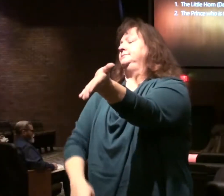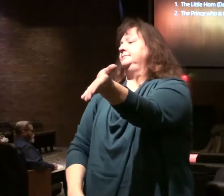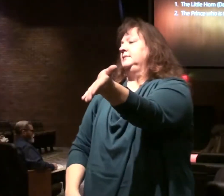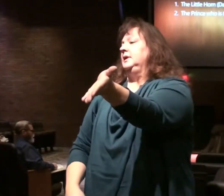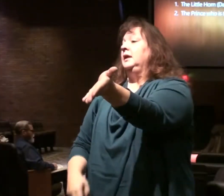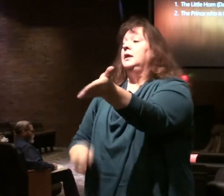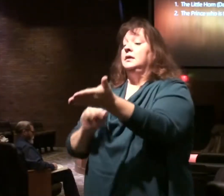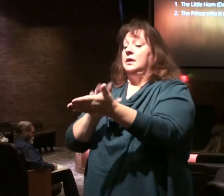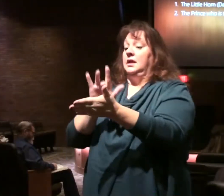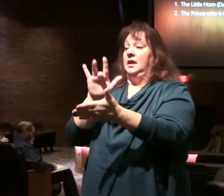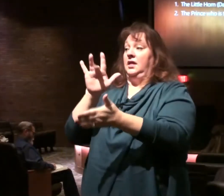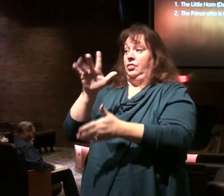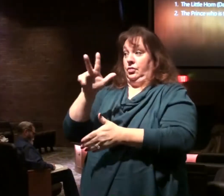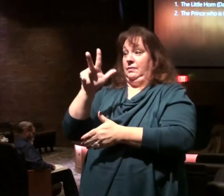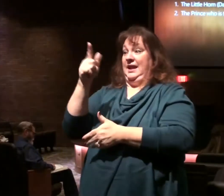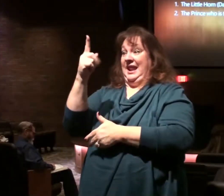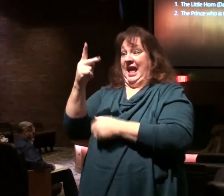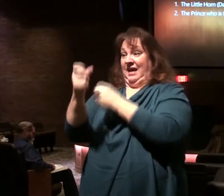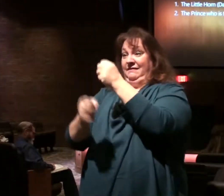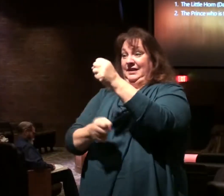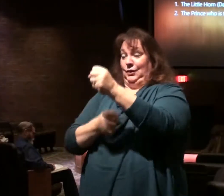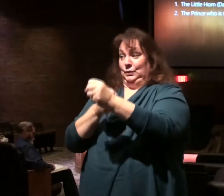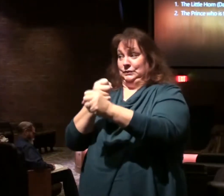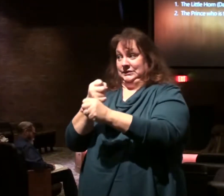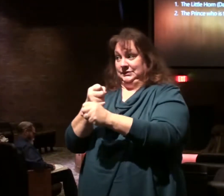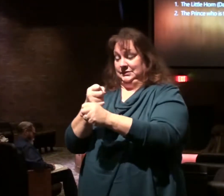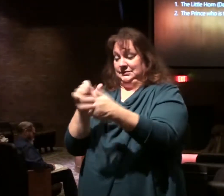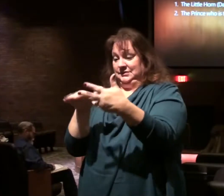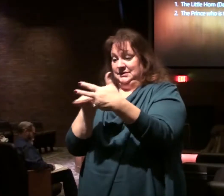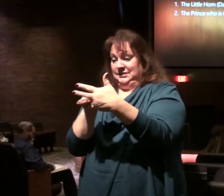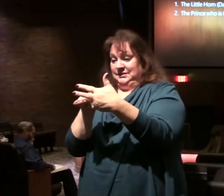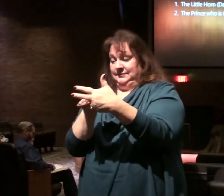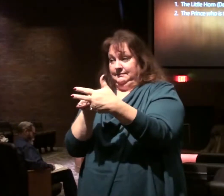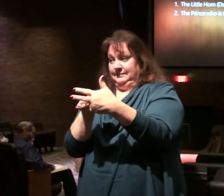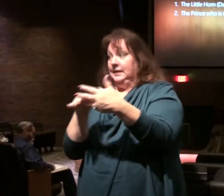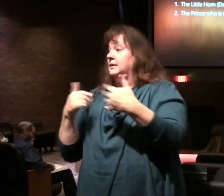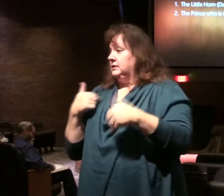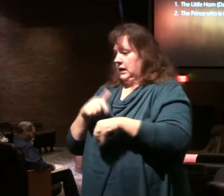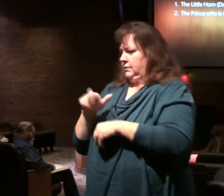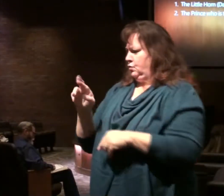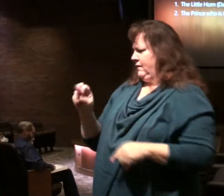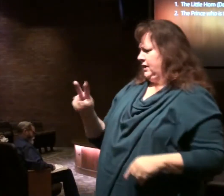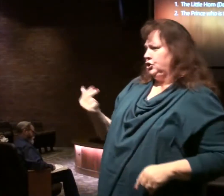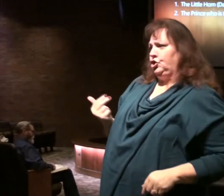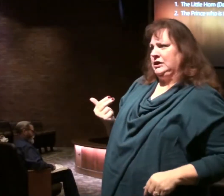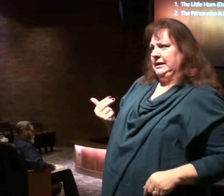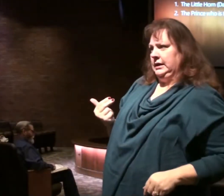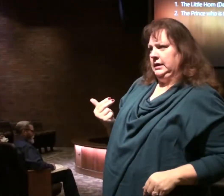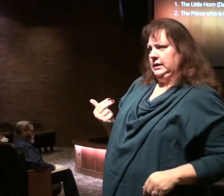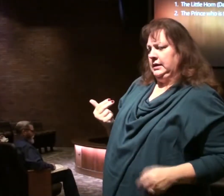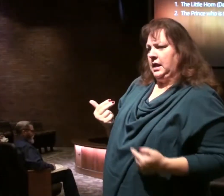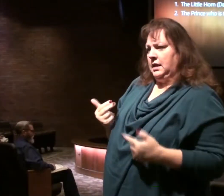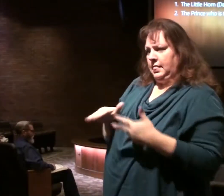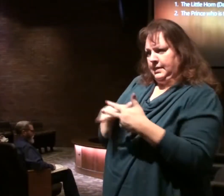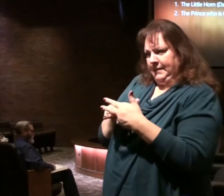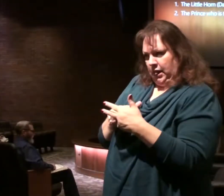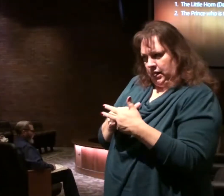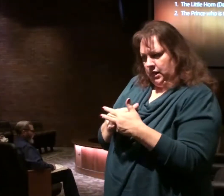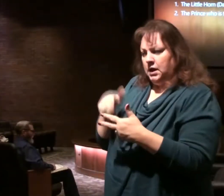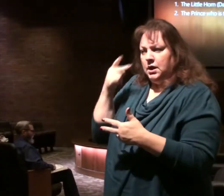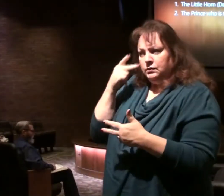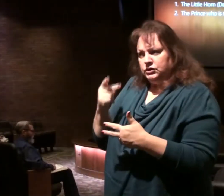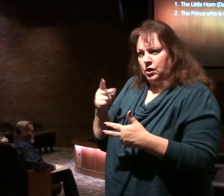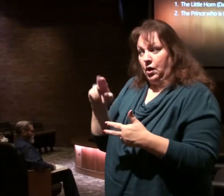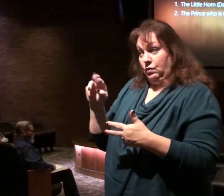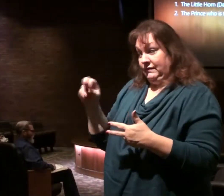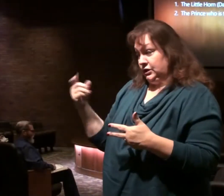But in the middle of the week so that's where we are when we're in chapter 13. We saw in chapter